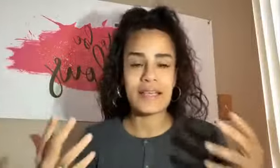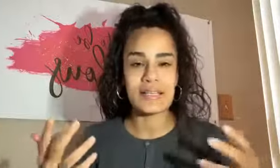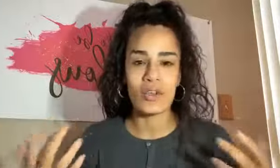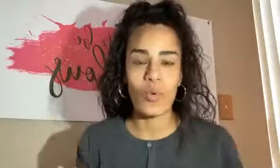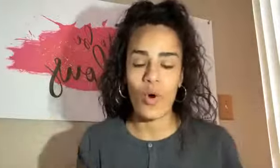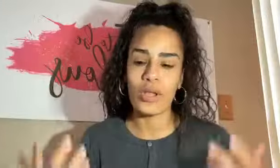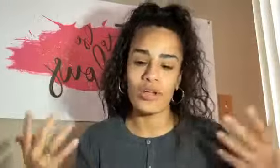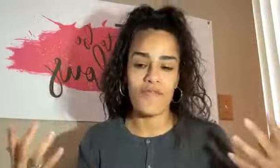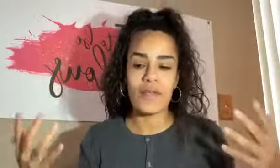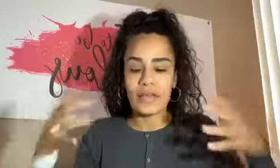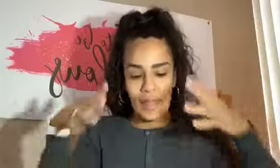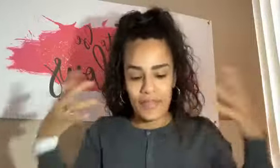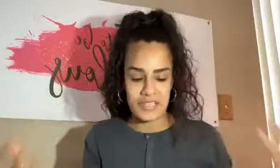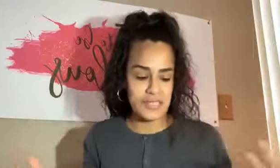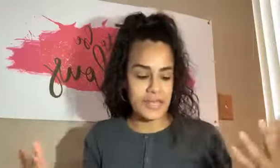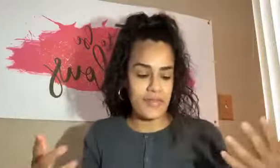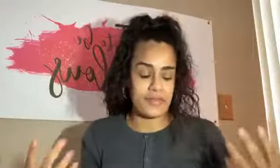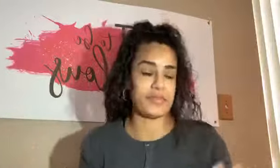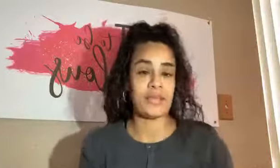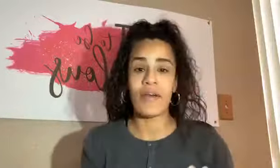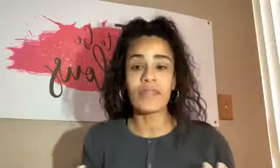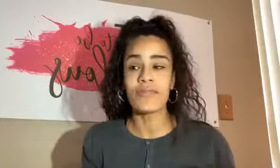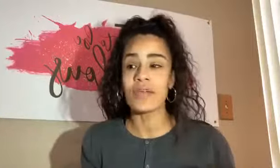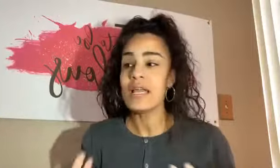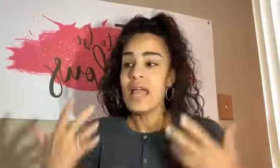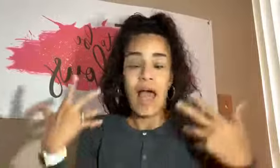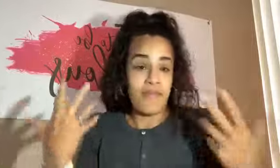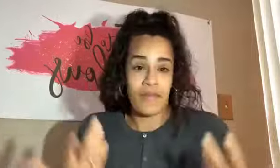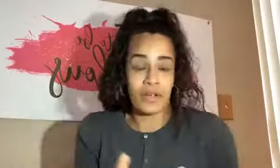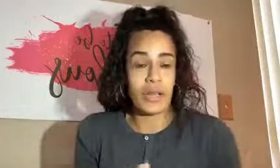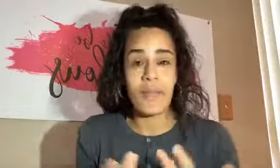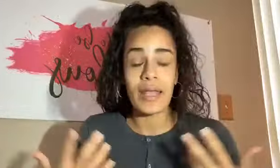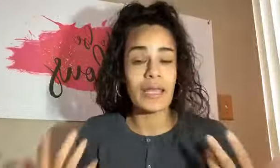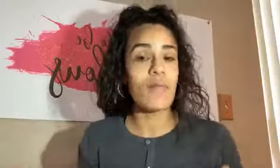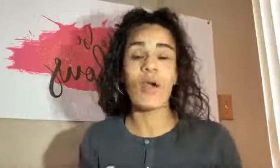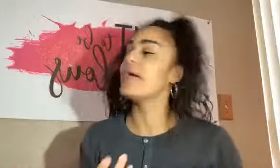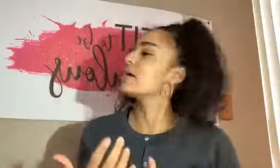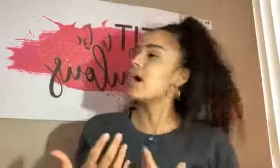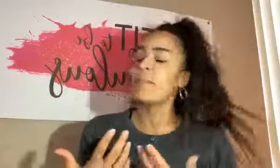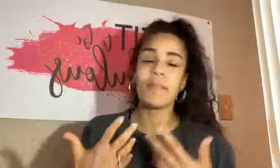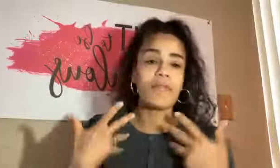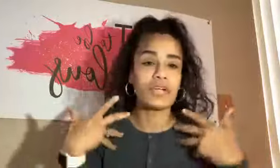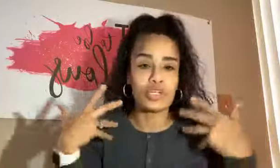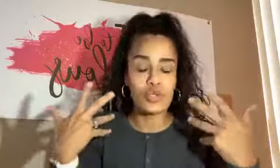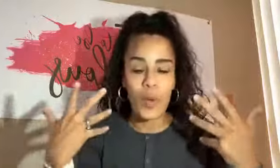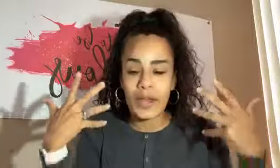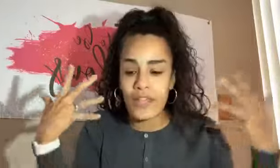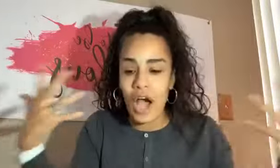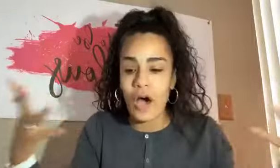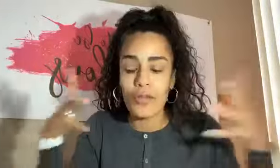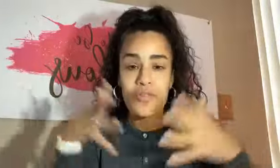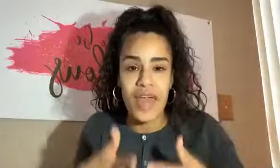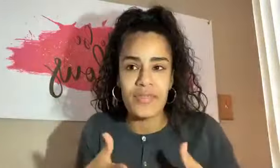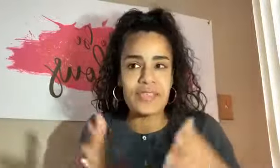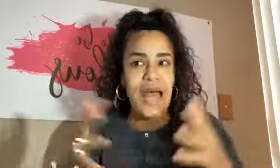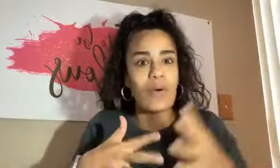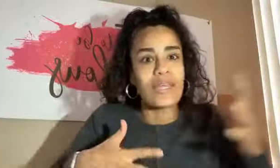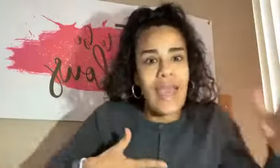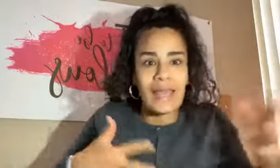desk and are working are feeling like, this is it. This is the end of it. I'm never going to make any more income. I'm never going to do anything other than this. How can